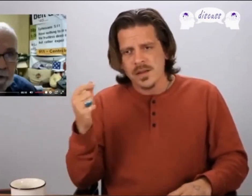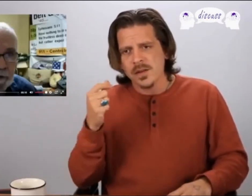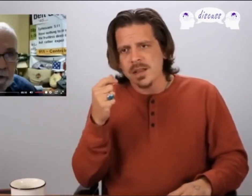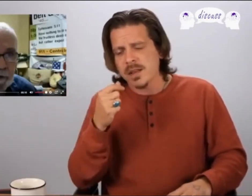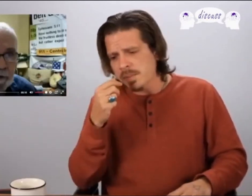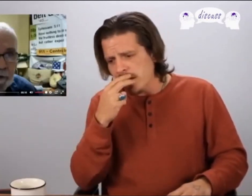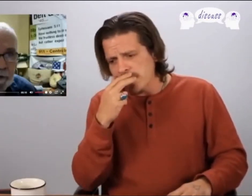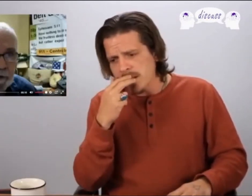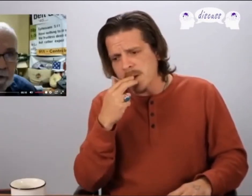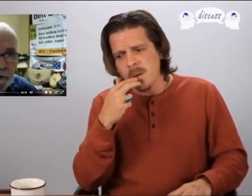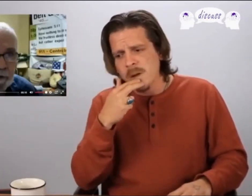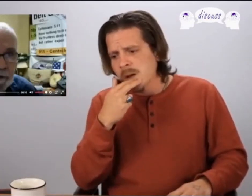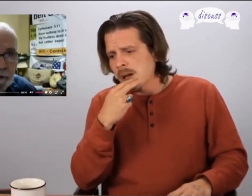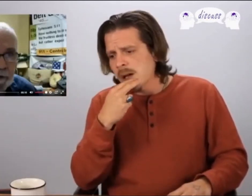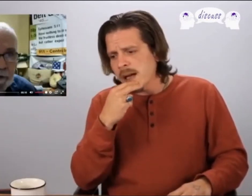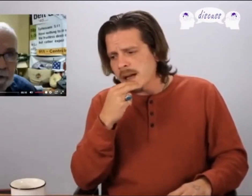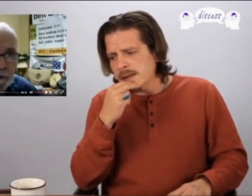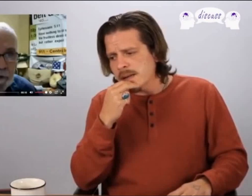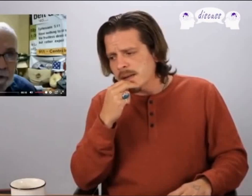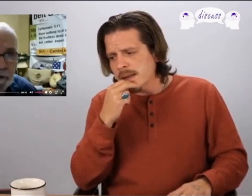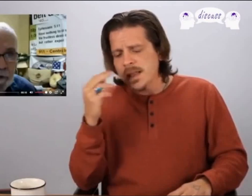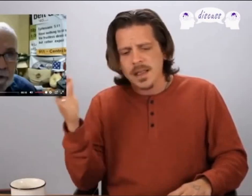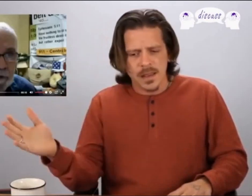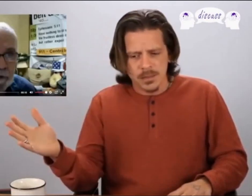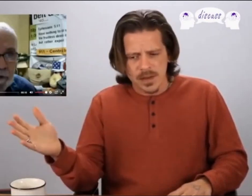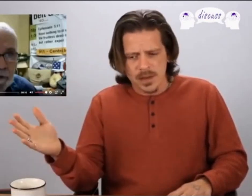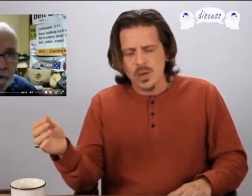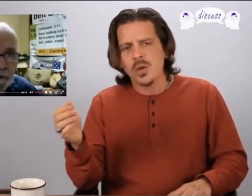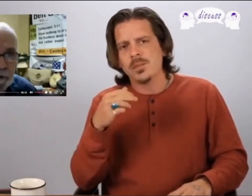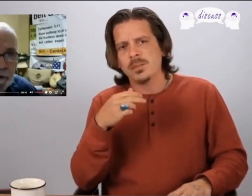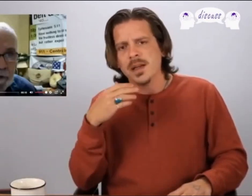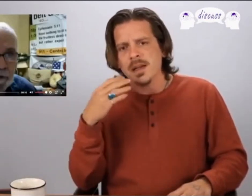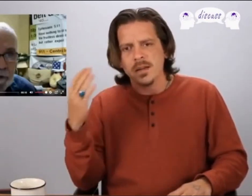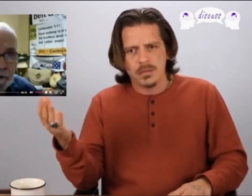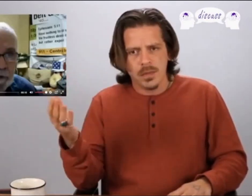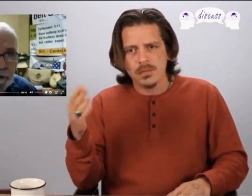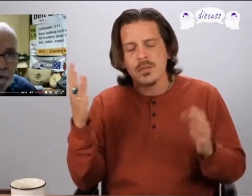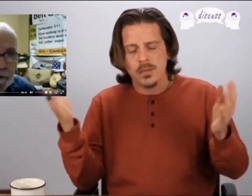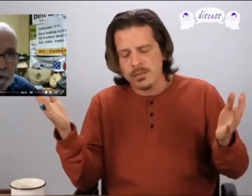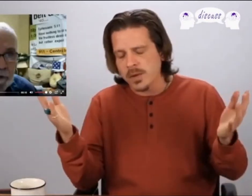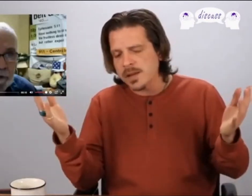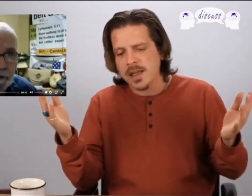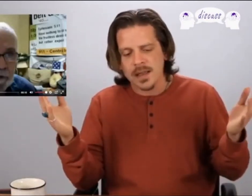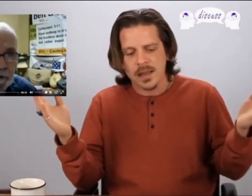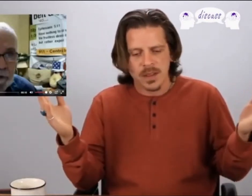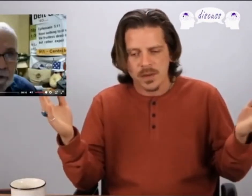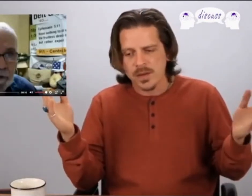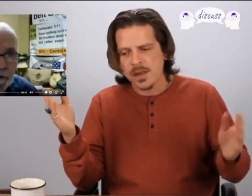attorney Kim Picasso and he ended up missing court by what what is said I believe Kirk's